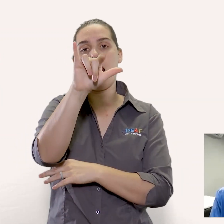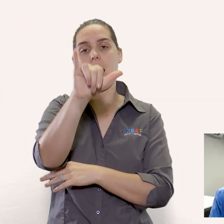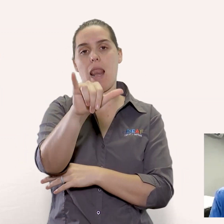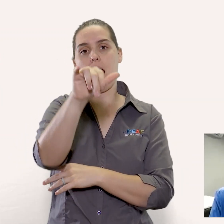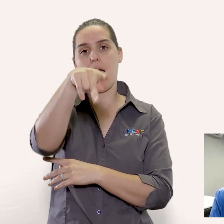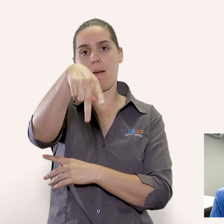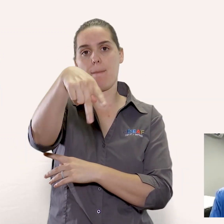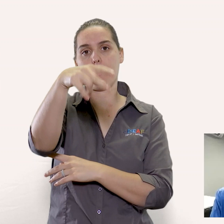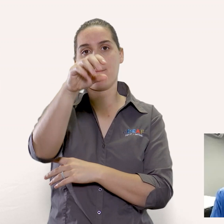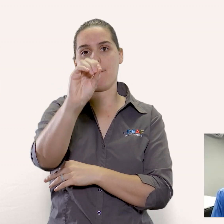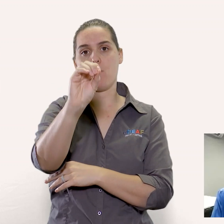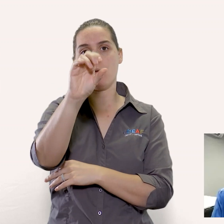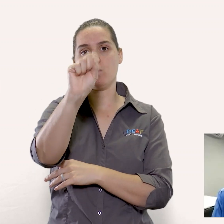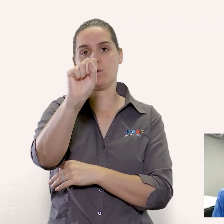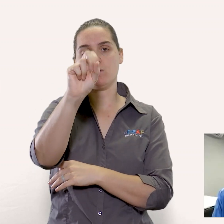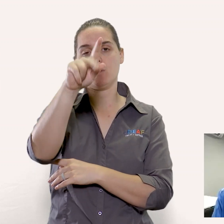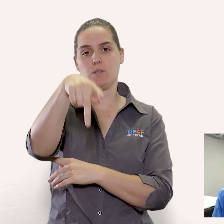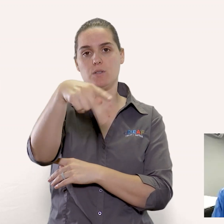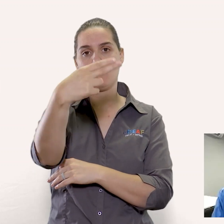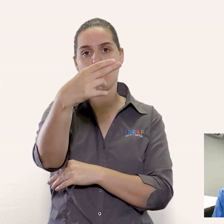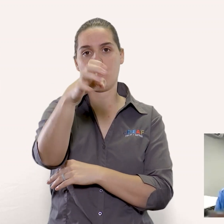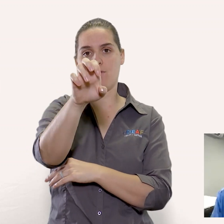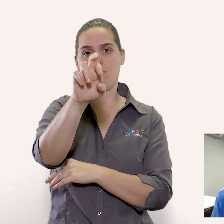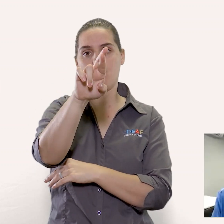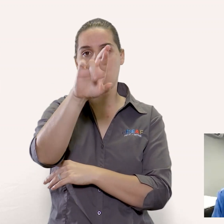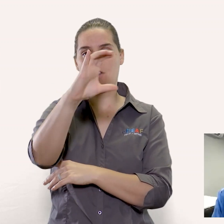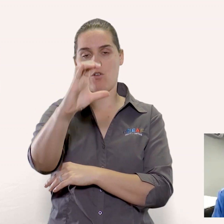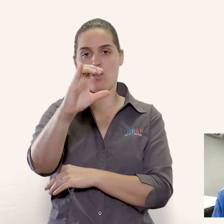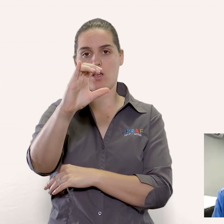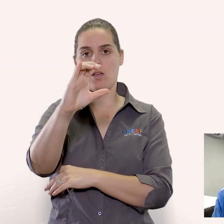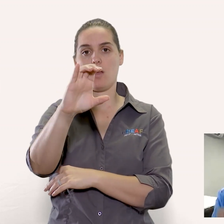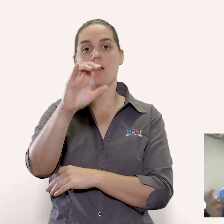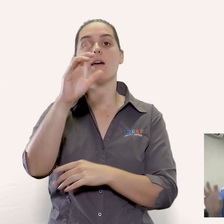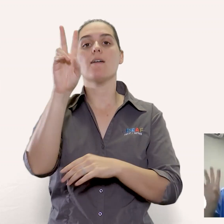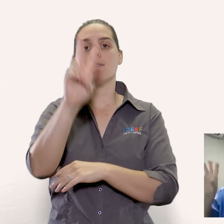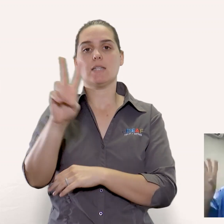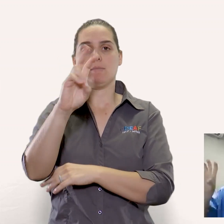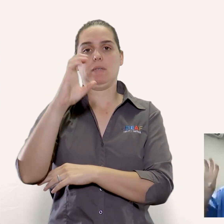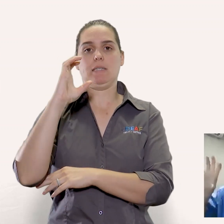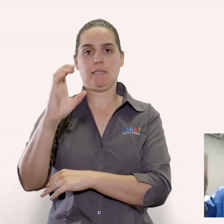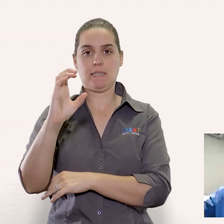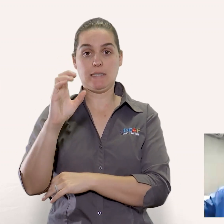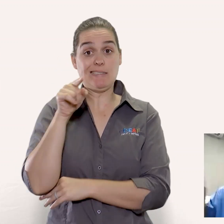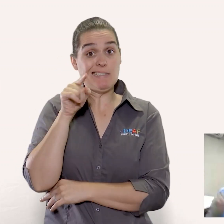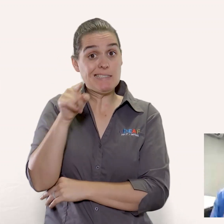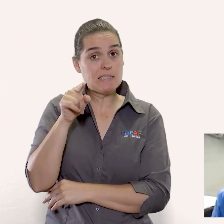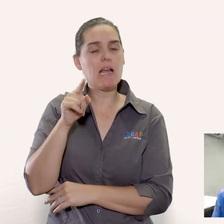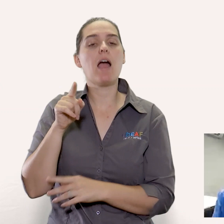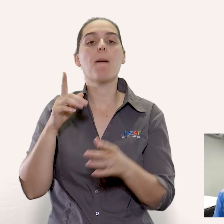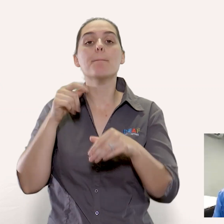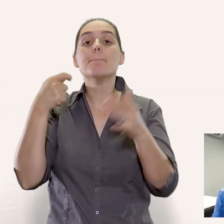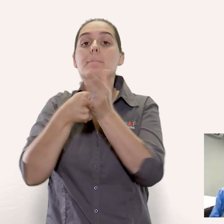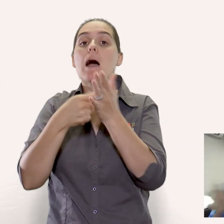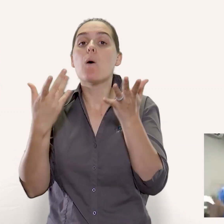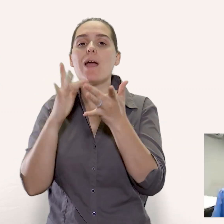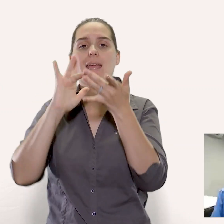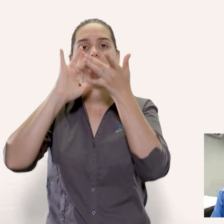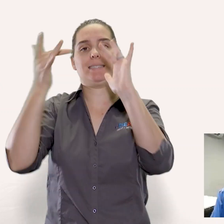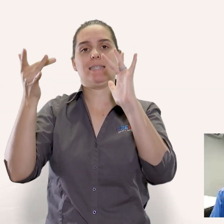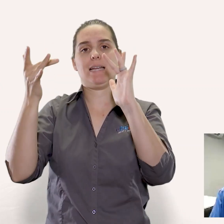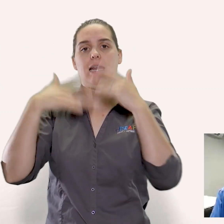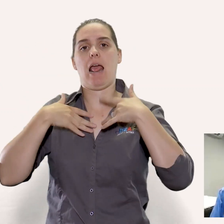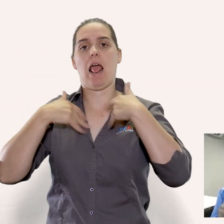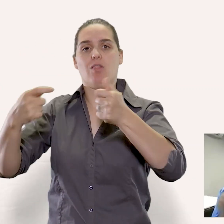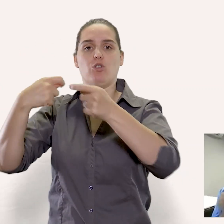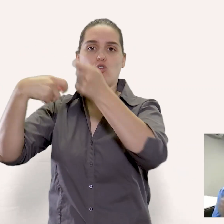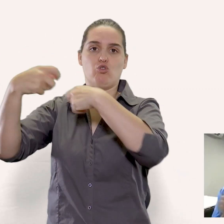is something that you'll be able to buy on the internet there are many health shops all over the world or health shop web shops that have that have this product